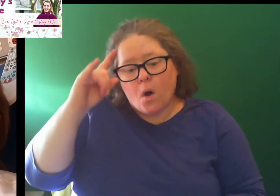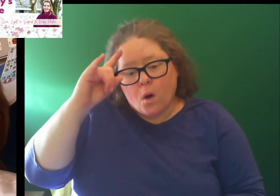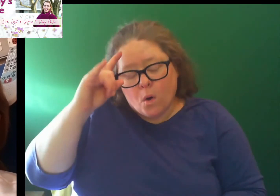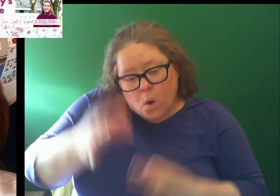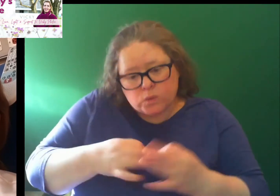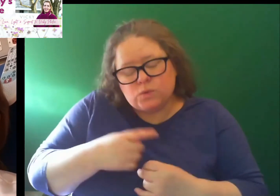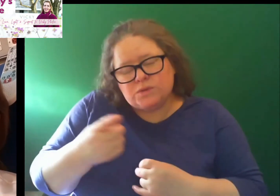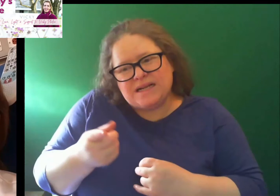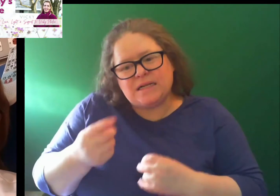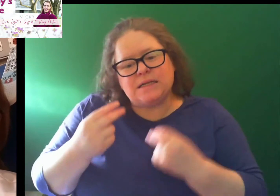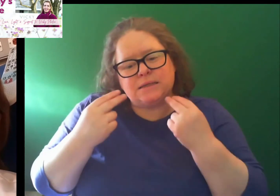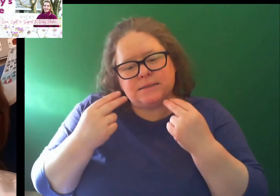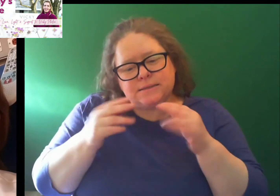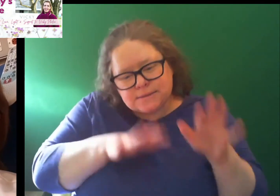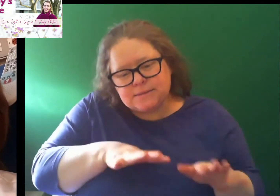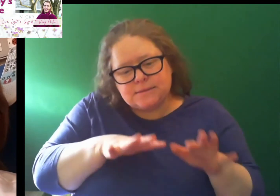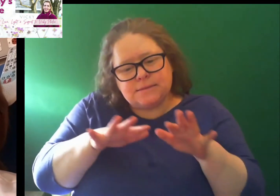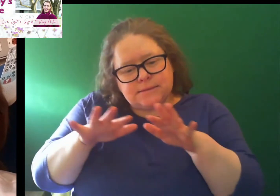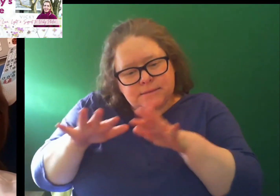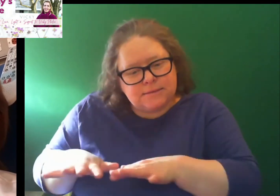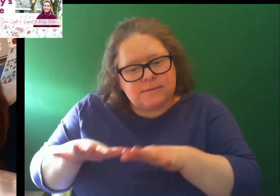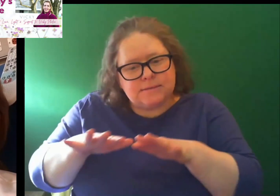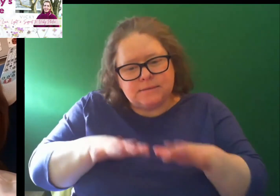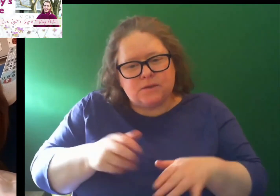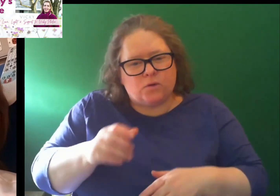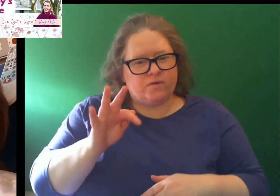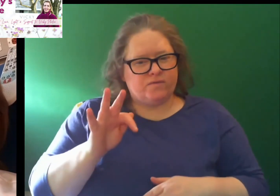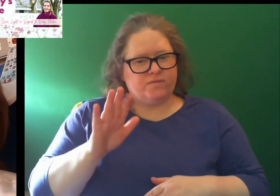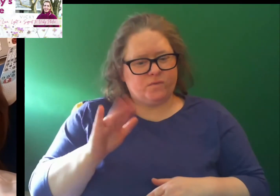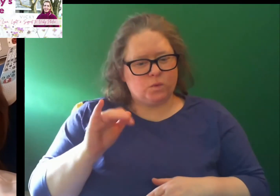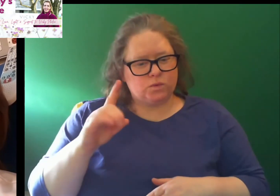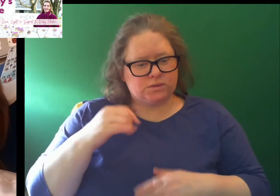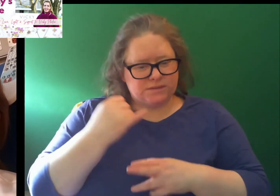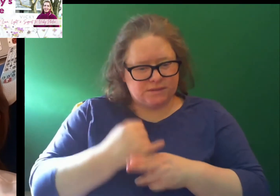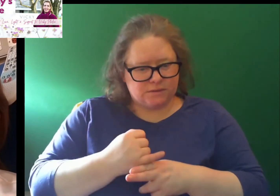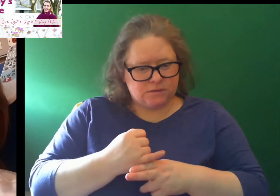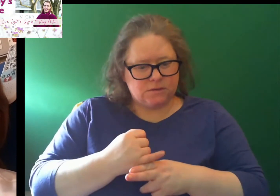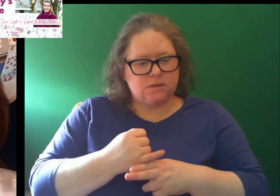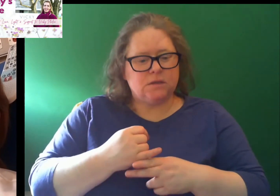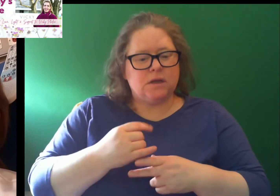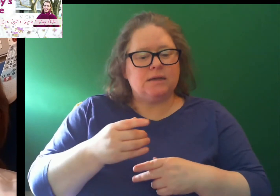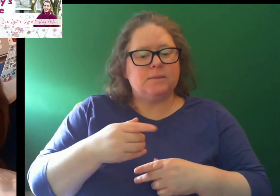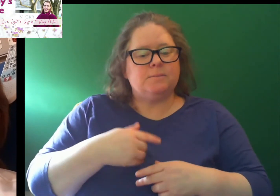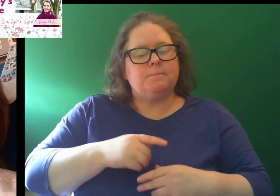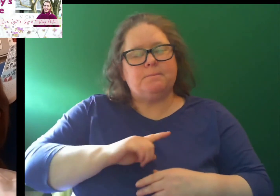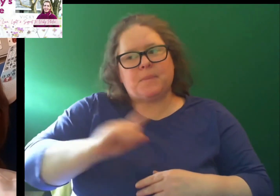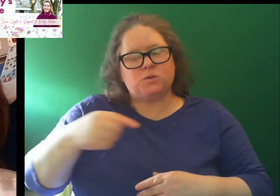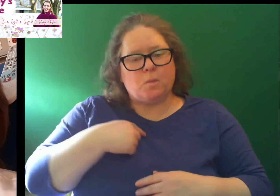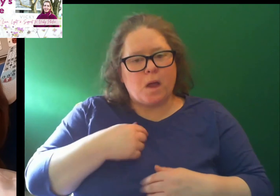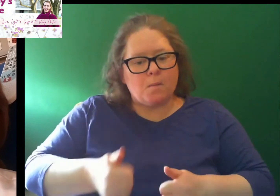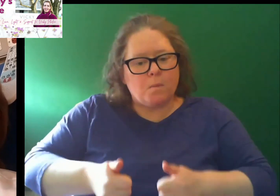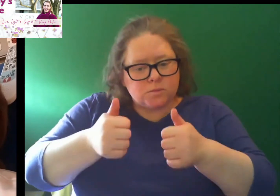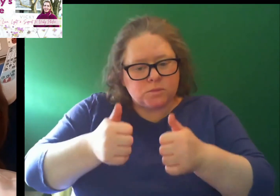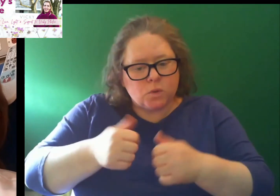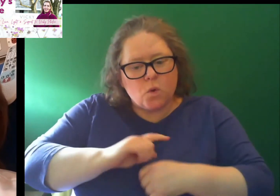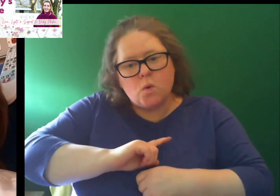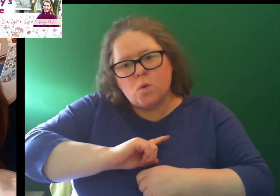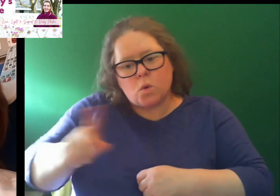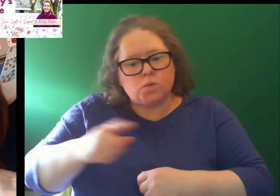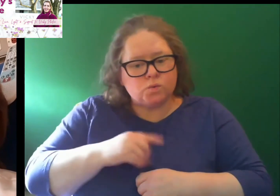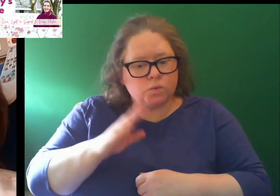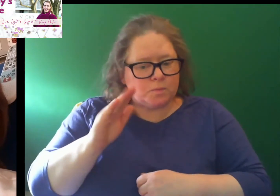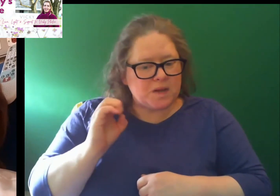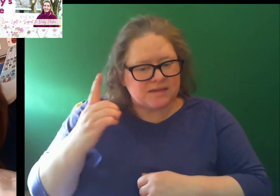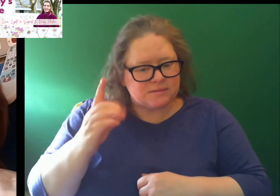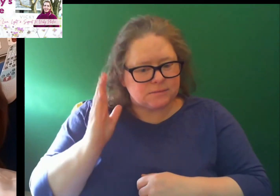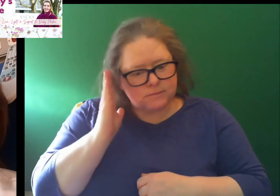So I'm going to take it nice and easy to put these fluids in and head back to my apartment and go to